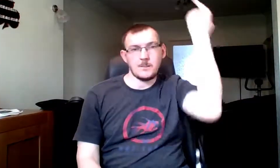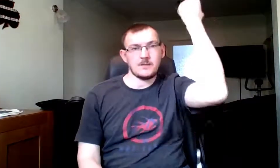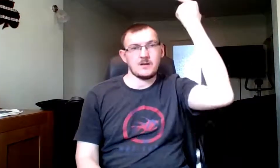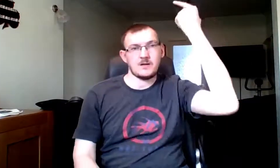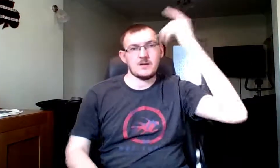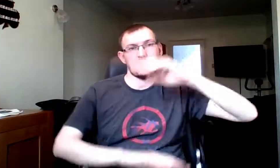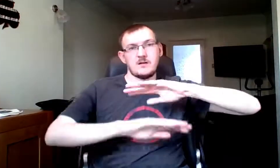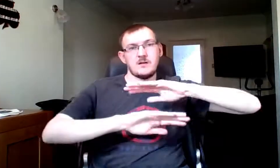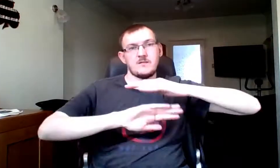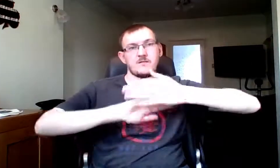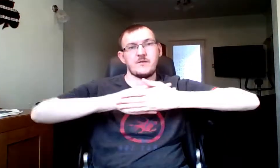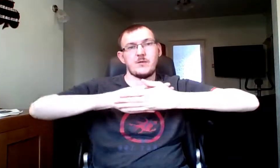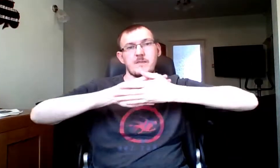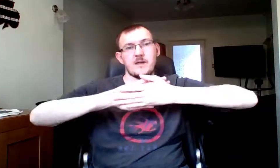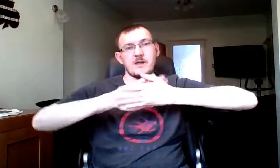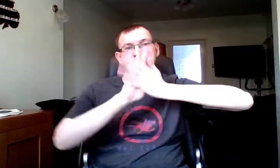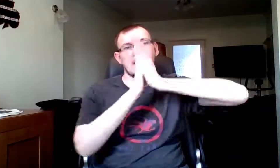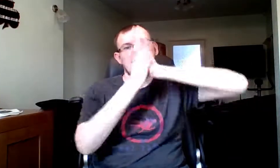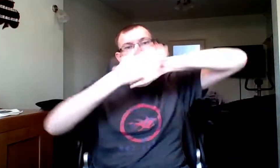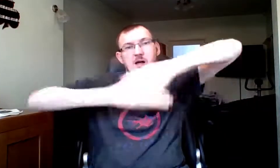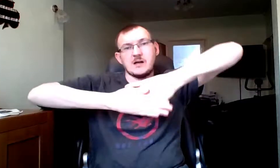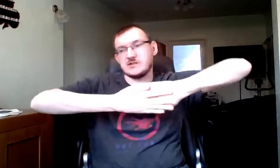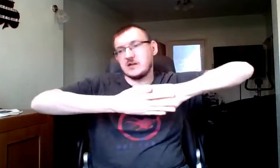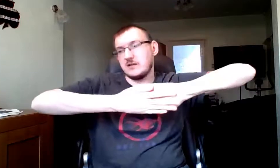Up from the ashes,